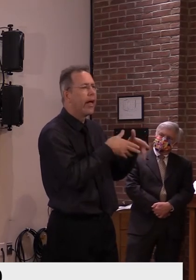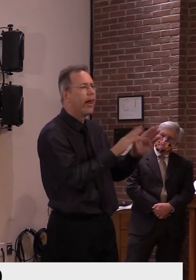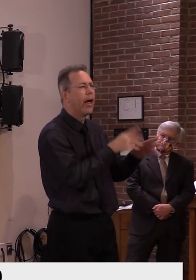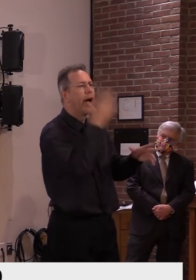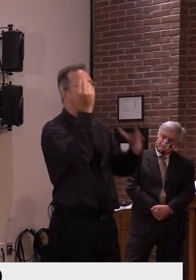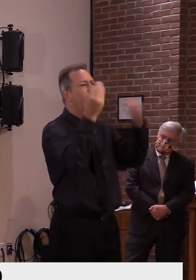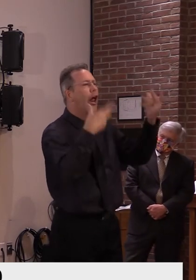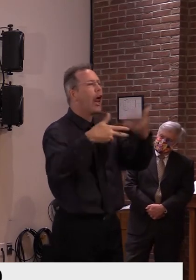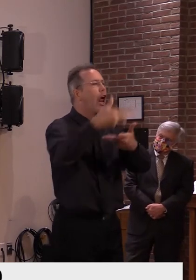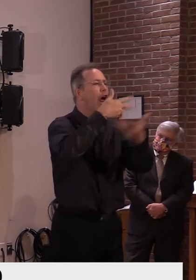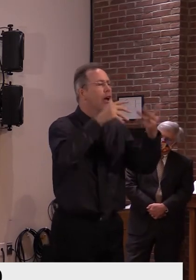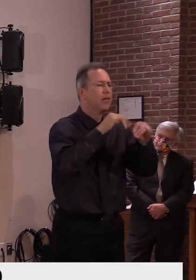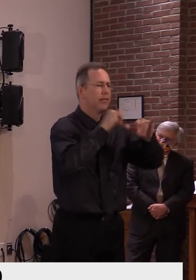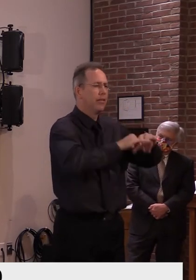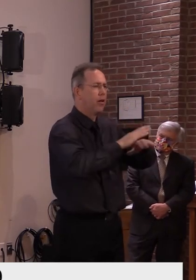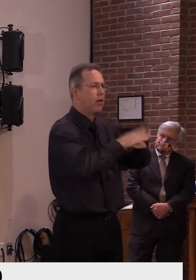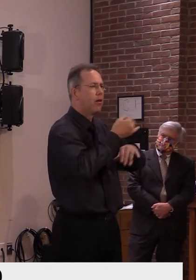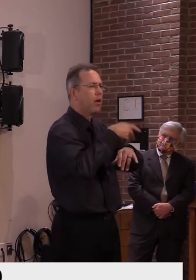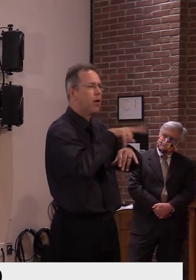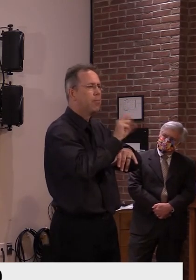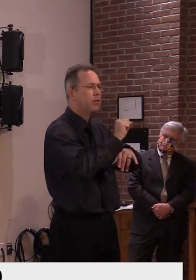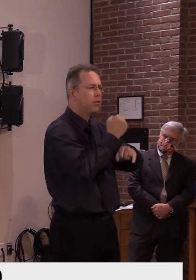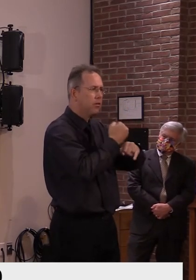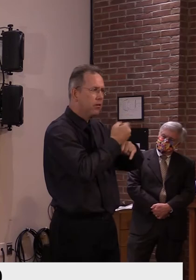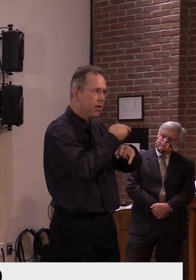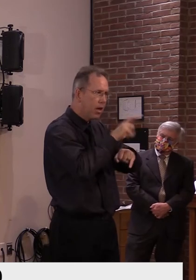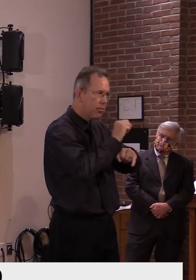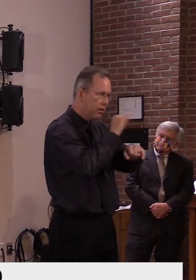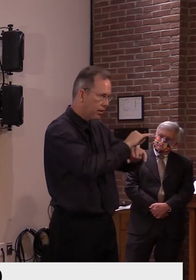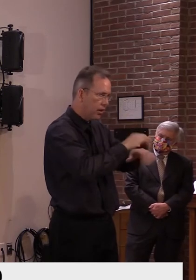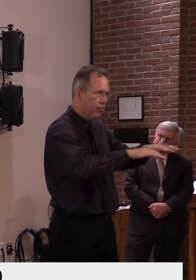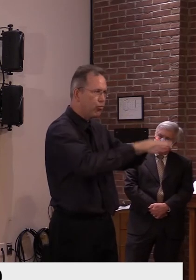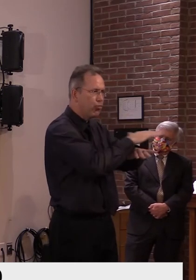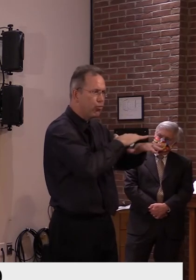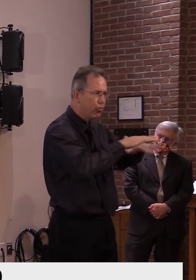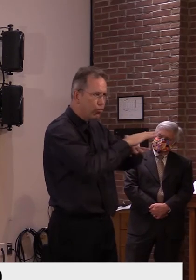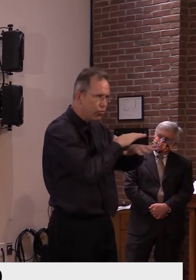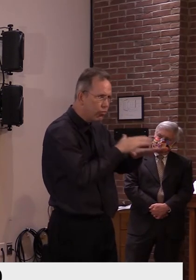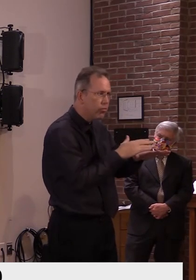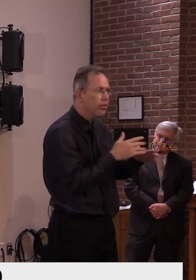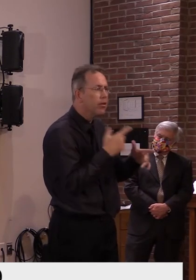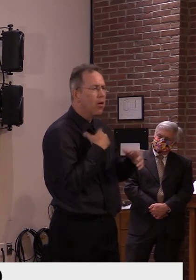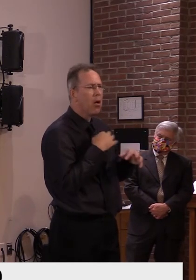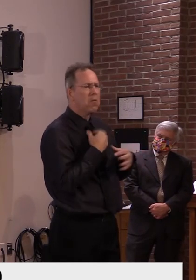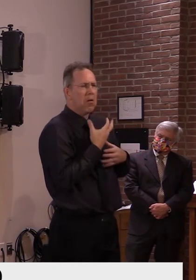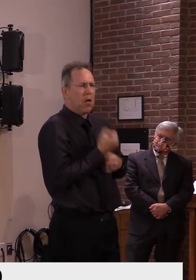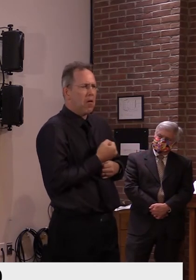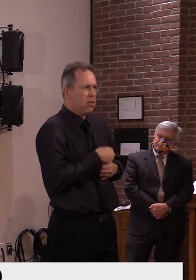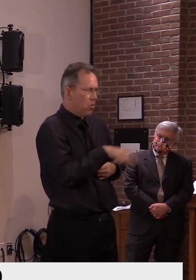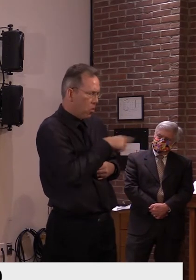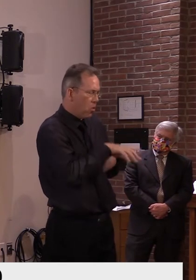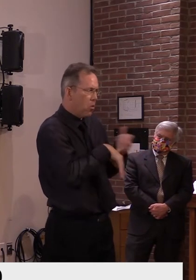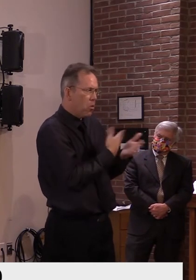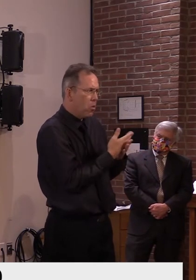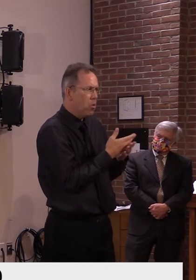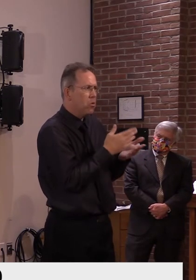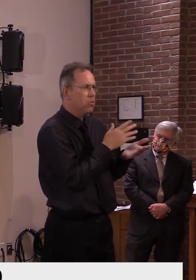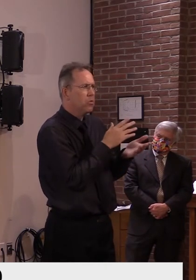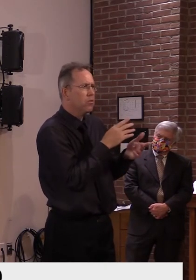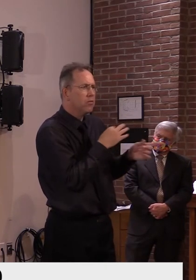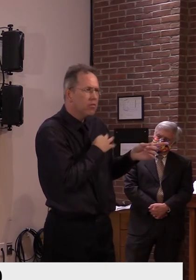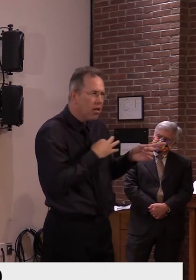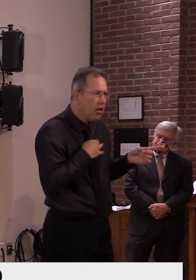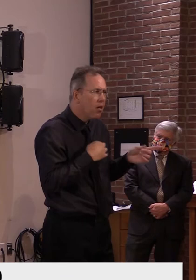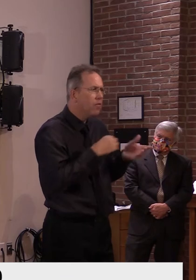St. Mike's get through this. So, uh, I'm confident, um, that if everyone just, uh, uh, adheres again to the guidelines